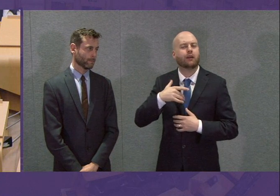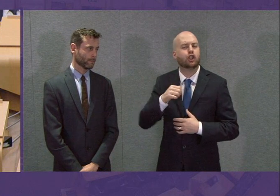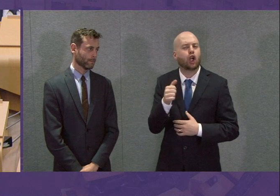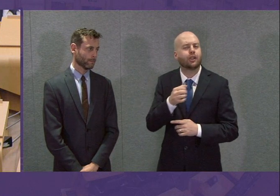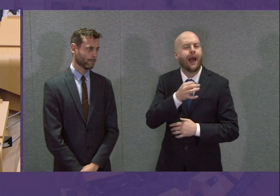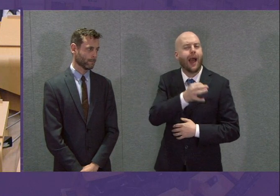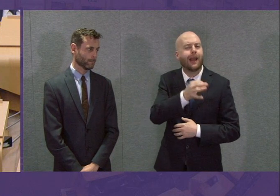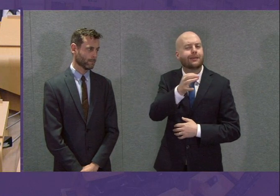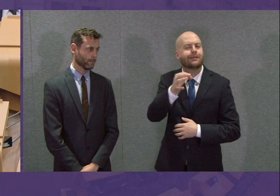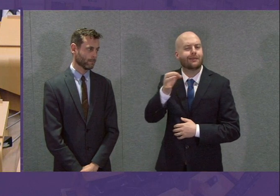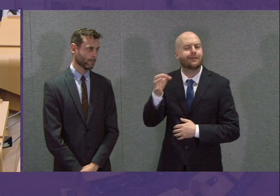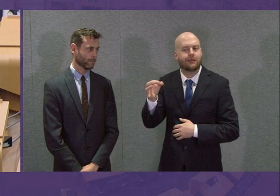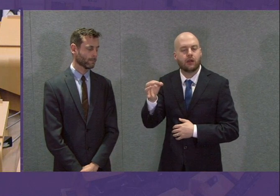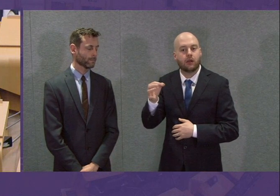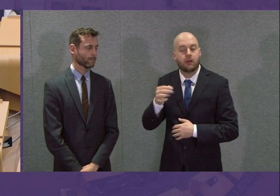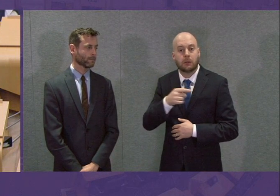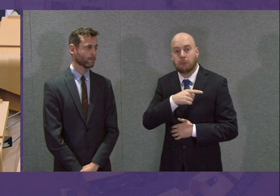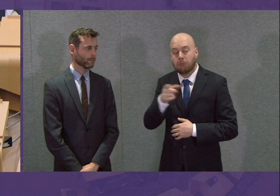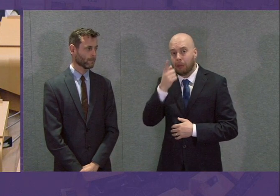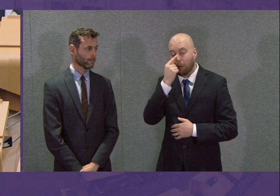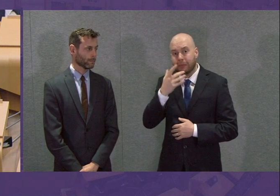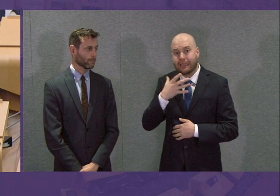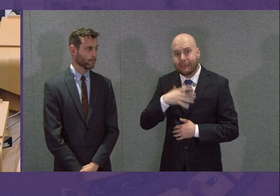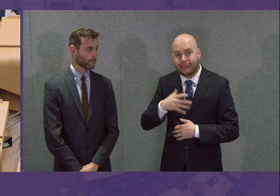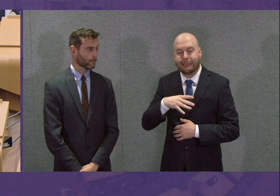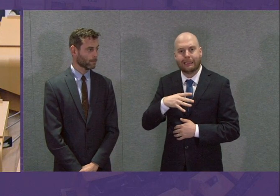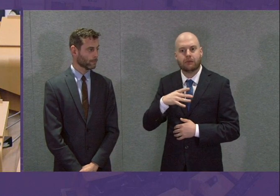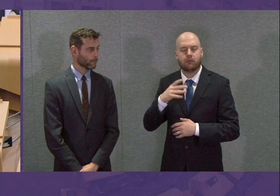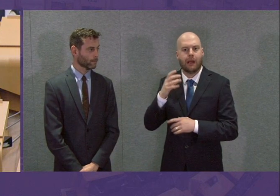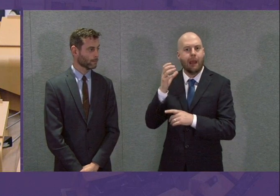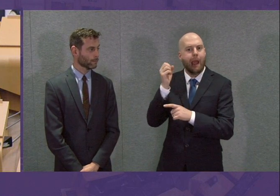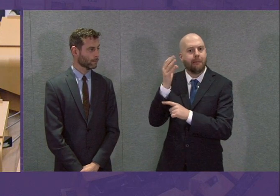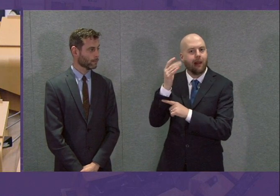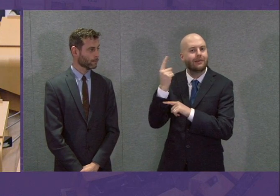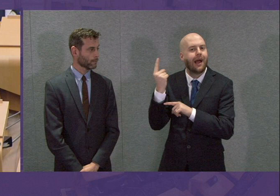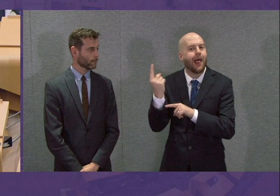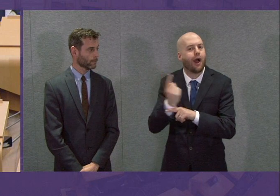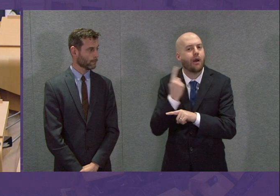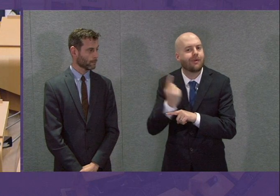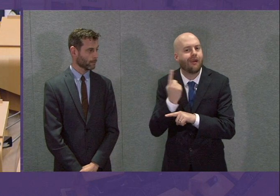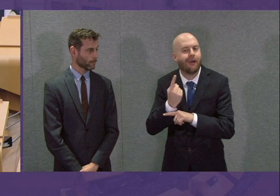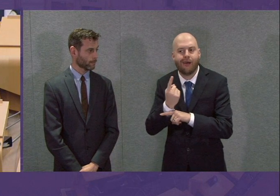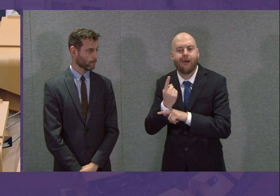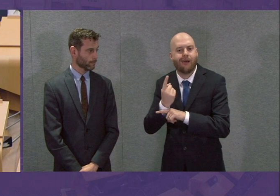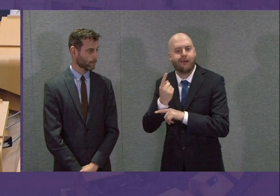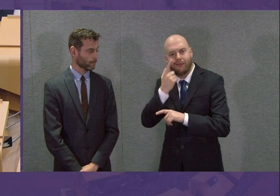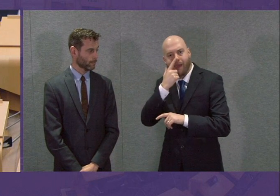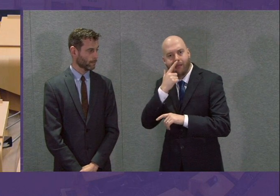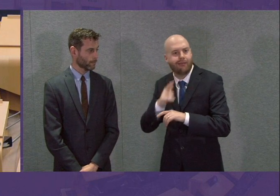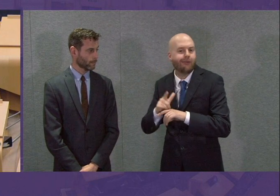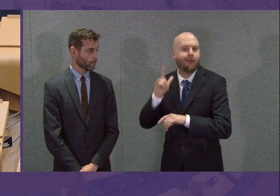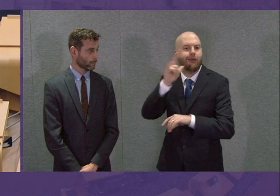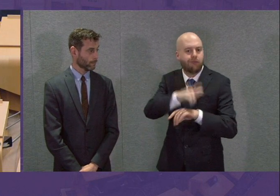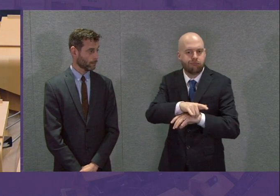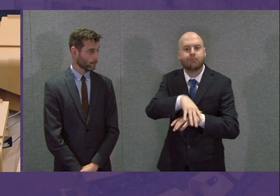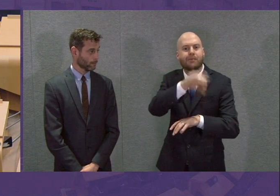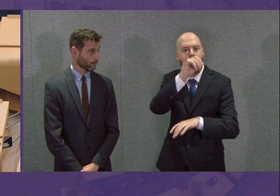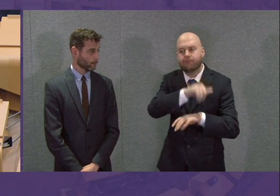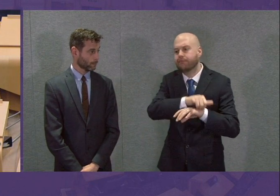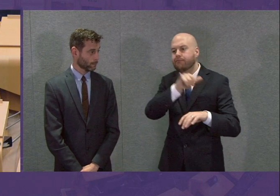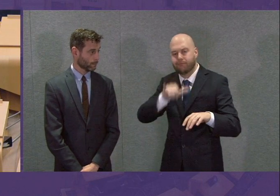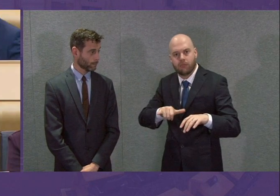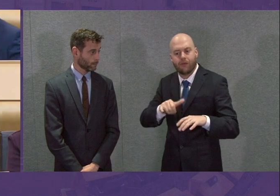ambulance and whether that service is now equipped and able to carry patients who have been tested positive for coronavirus?